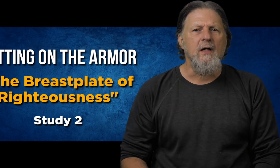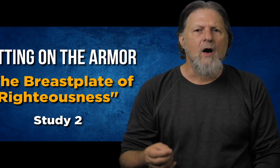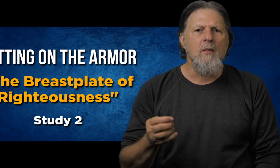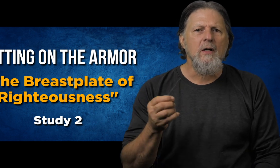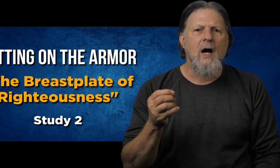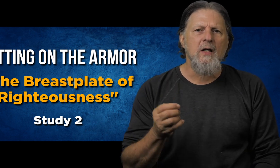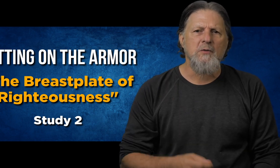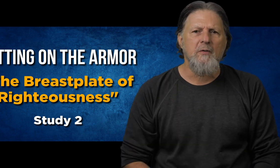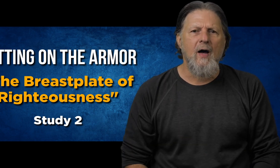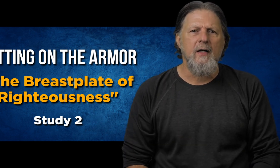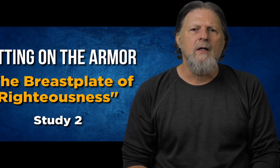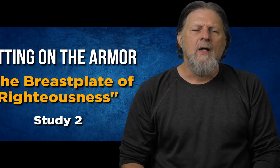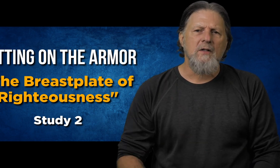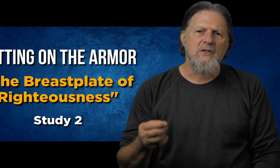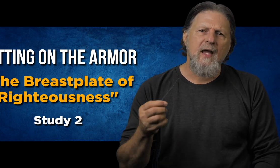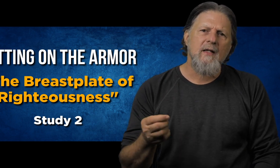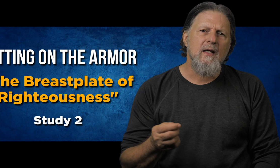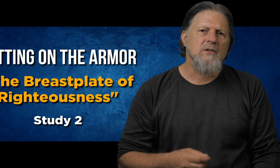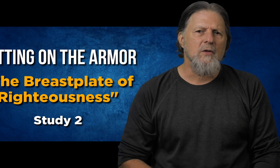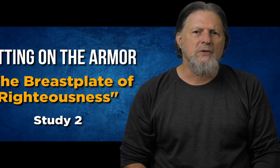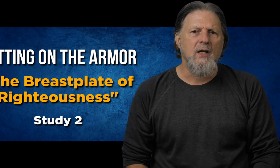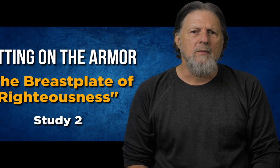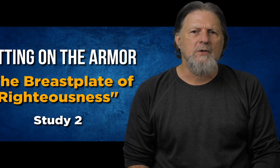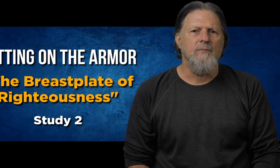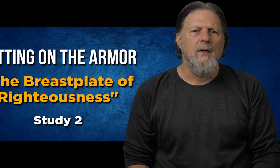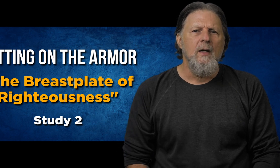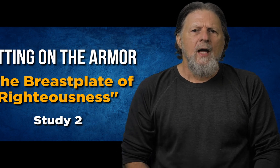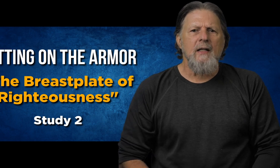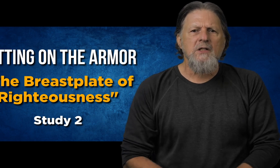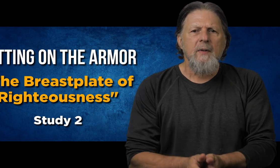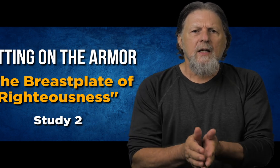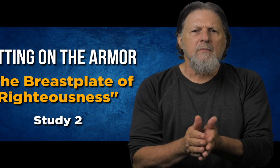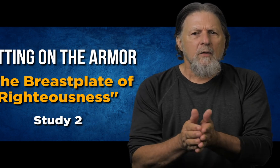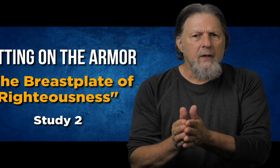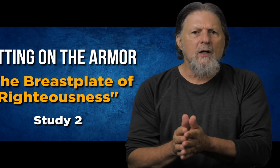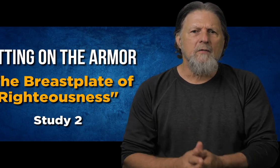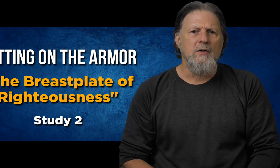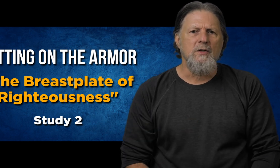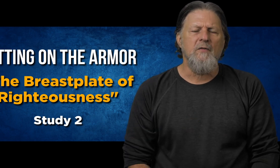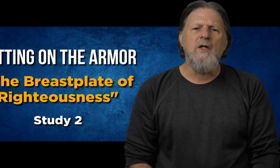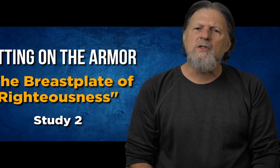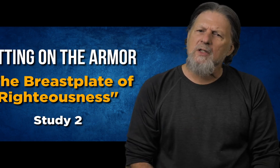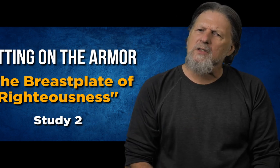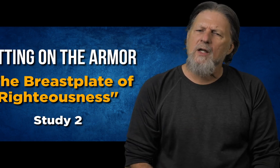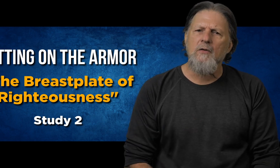the armor God has provided to stand against those schemes. And let's begin by reading our verses. Ephesians 6, 10 through